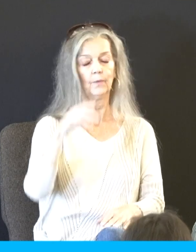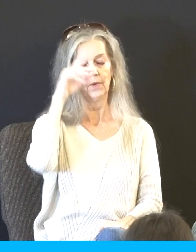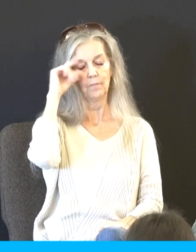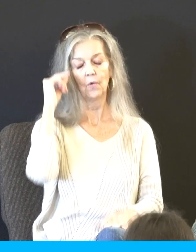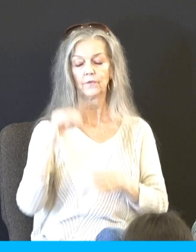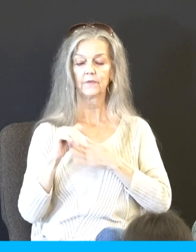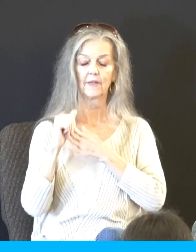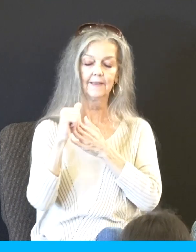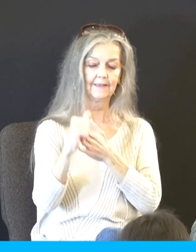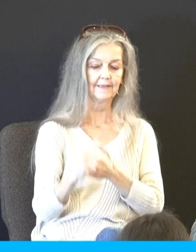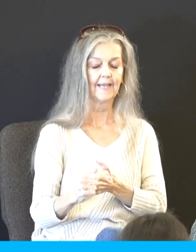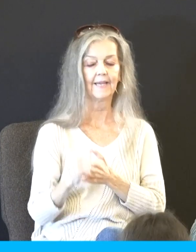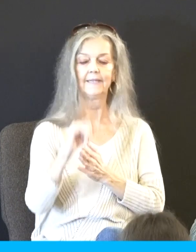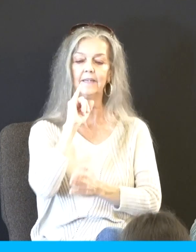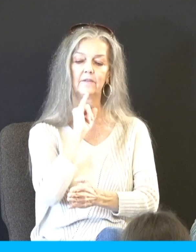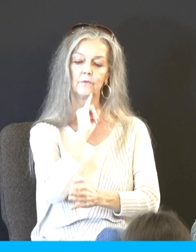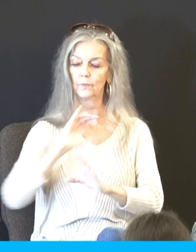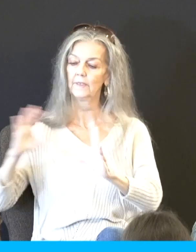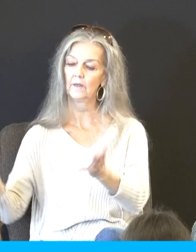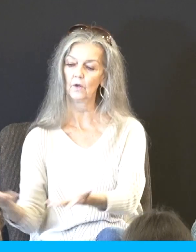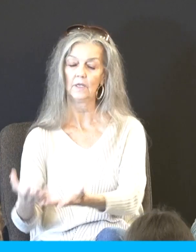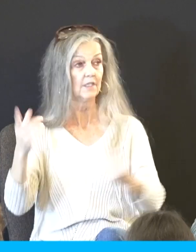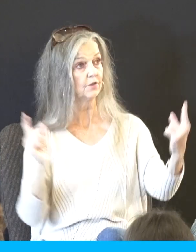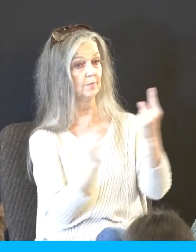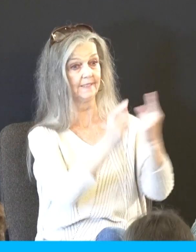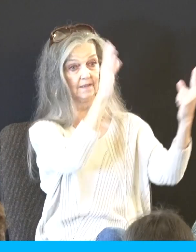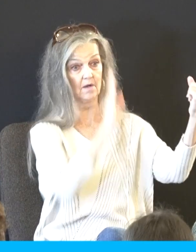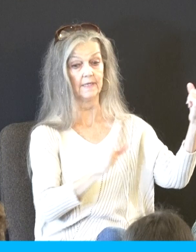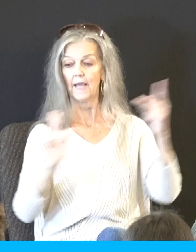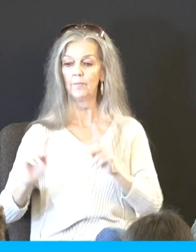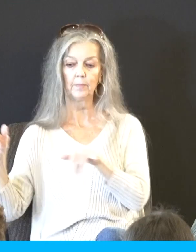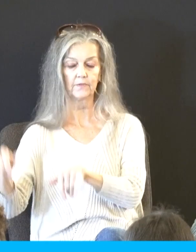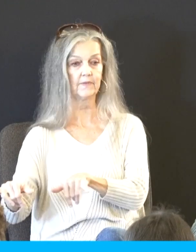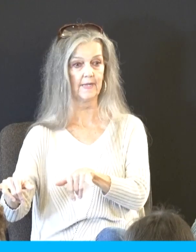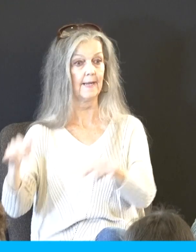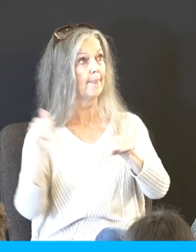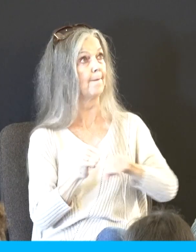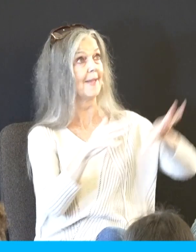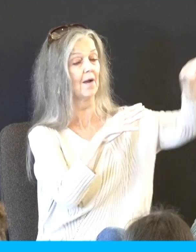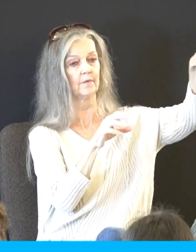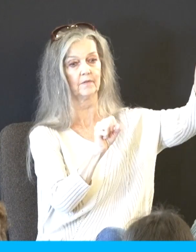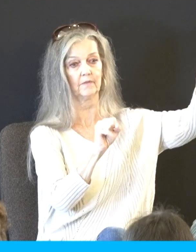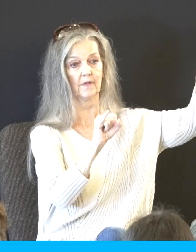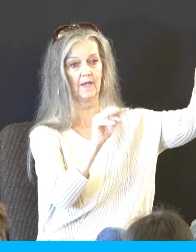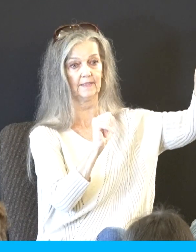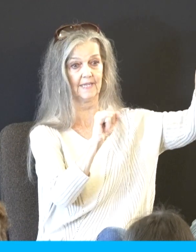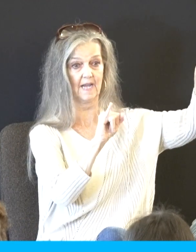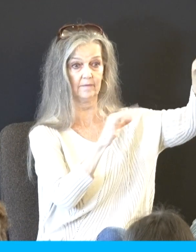with God. And they stood at the nether part of the mount, and the Mount Sinai was altogether on a smoke, because the Lord had descended